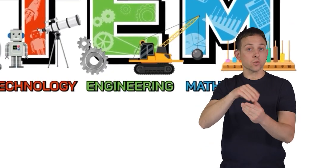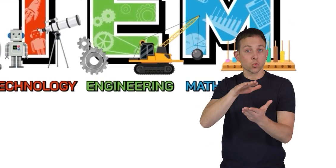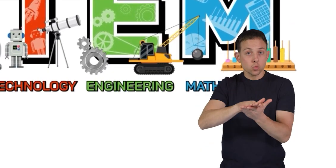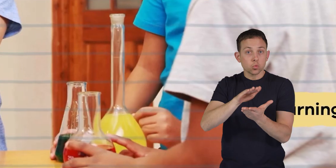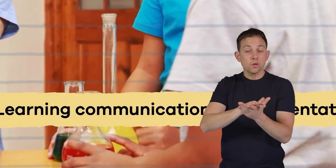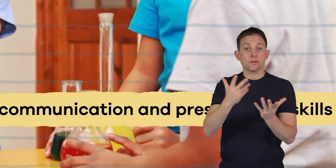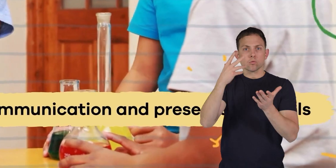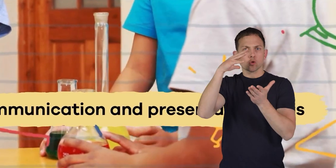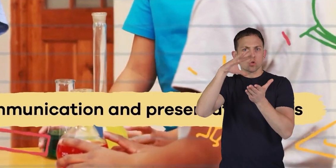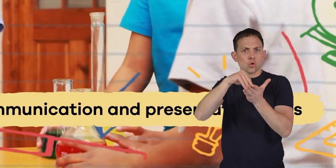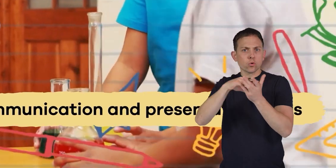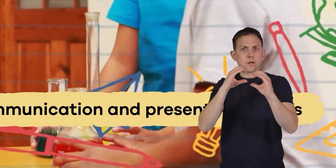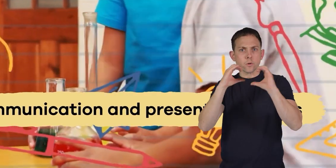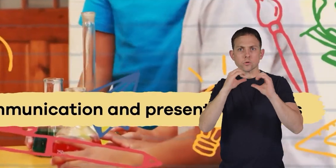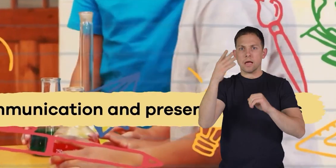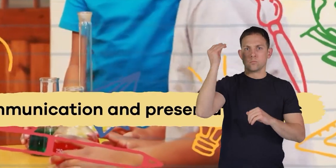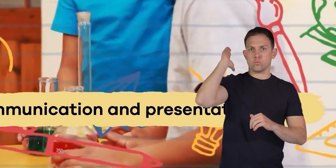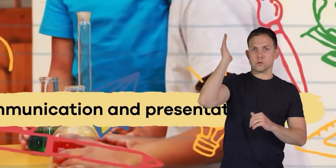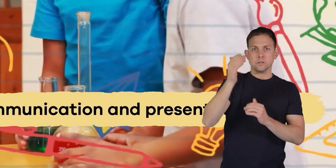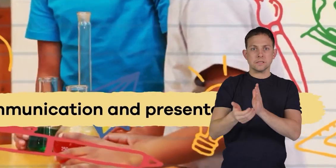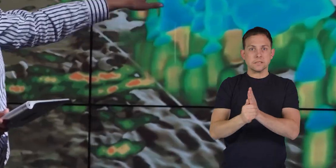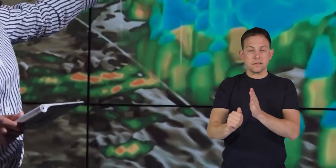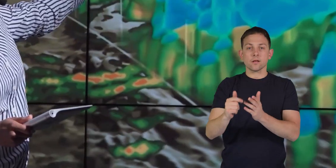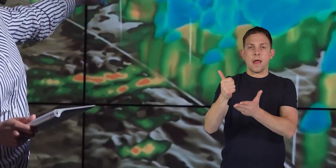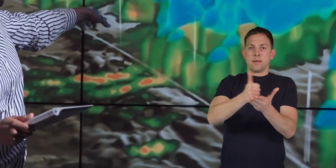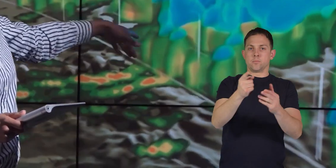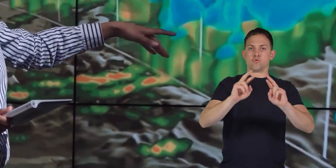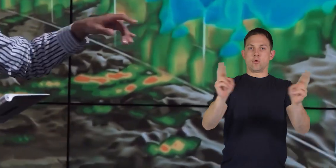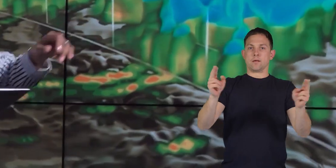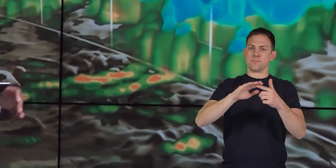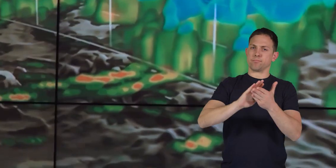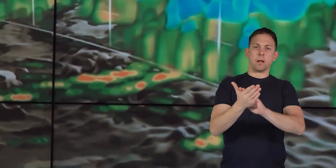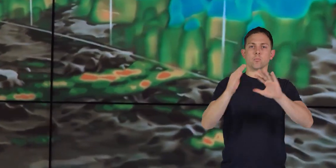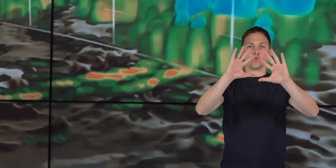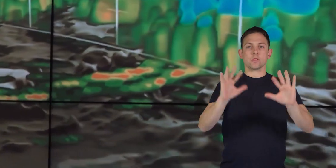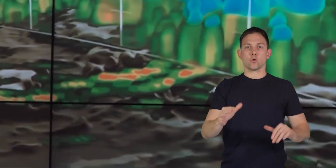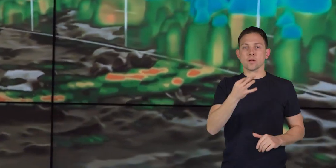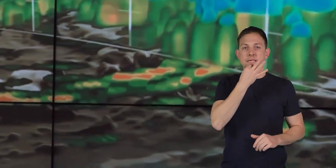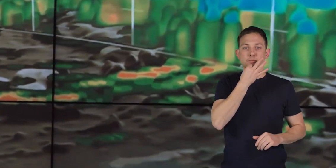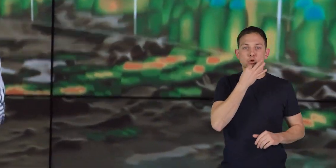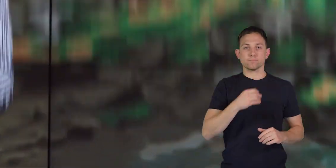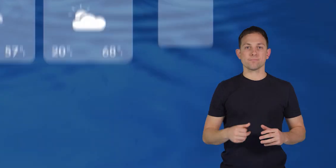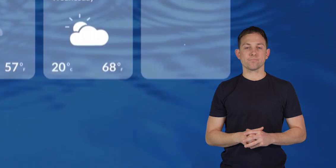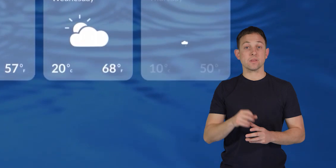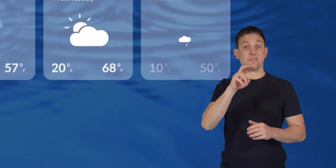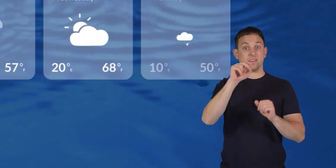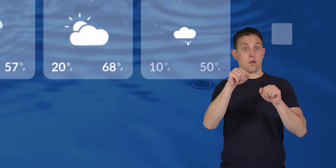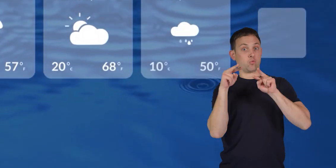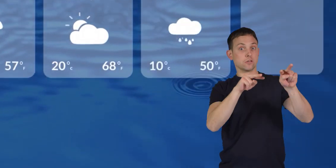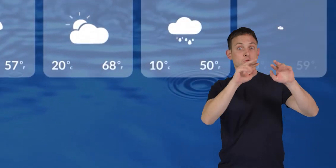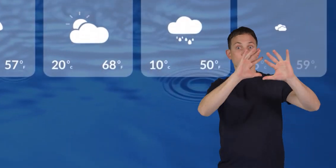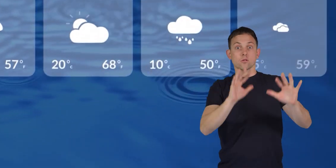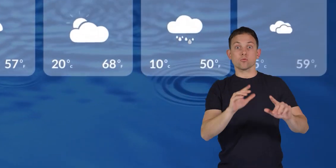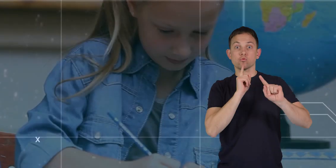in school and learning communication and presentation skills will all help you get ready to become a weather expert. You can even